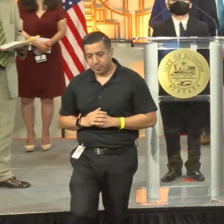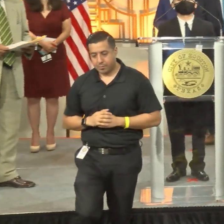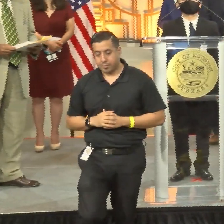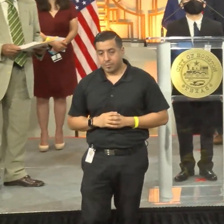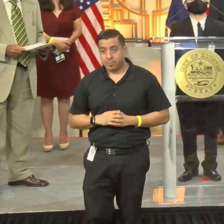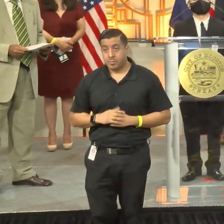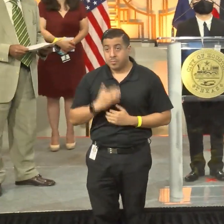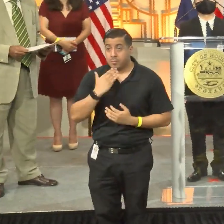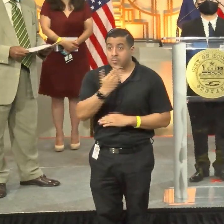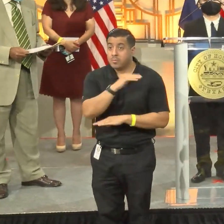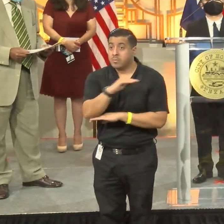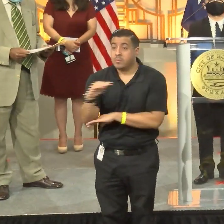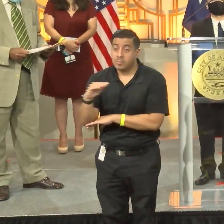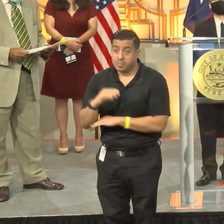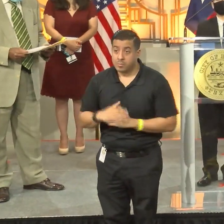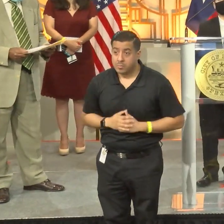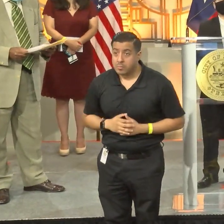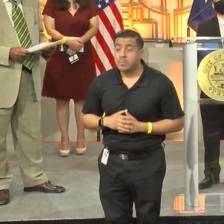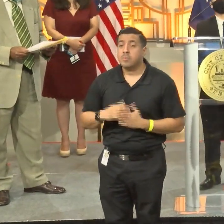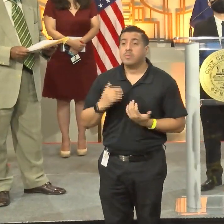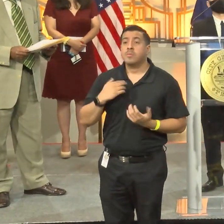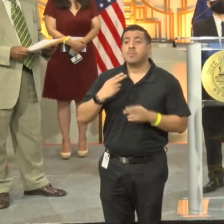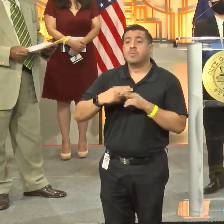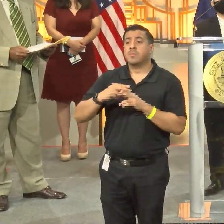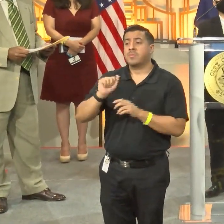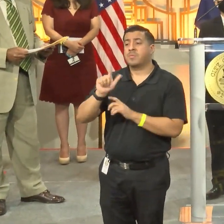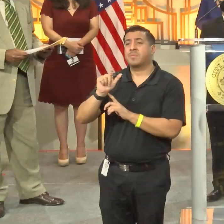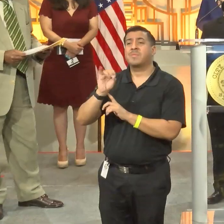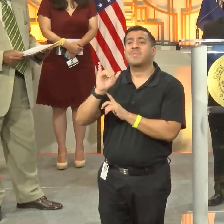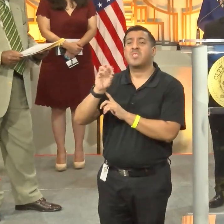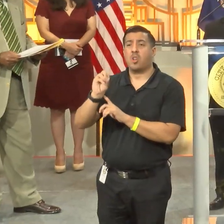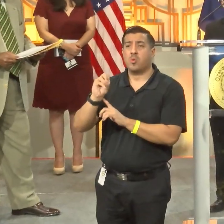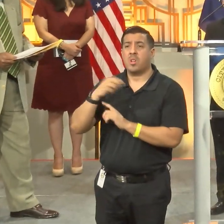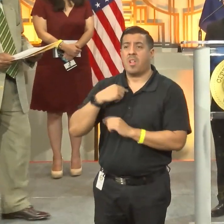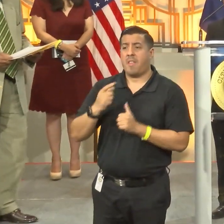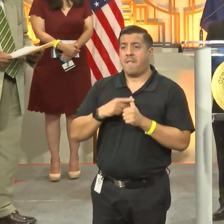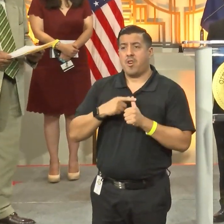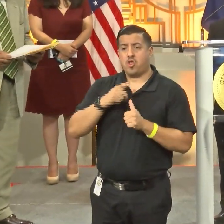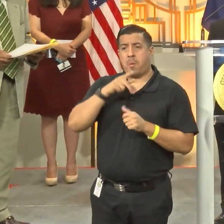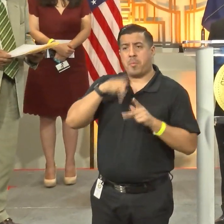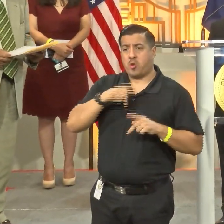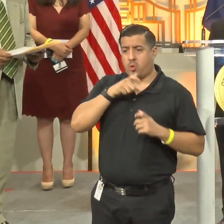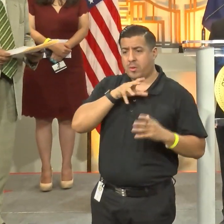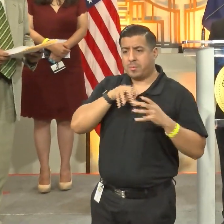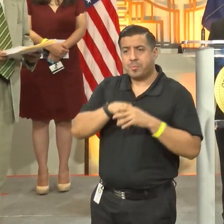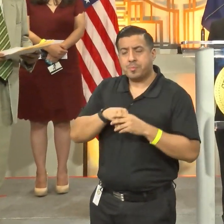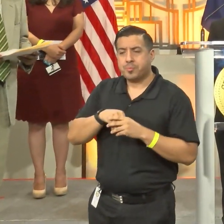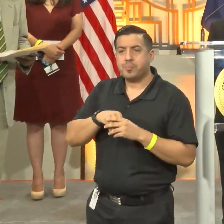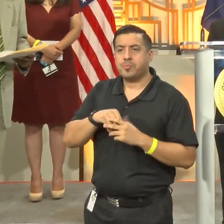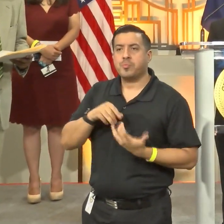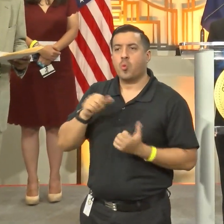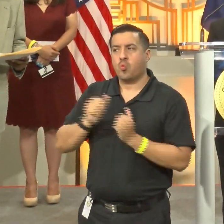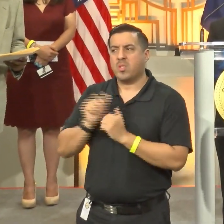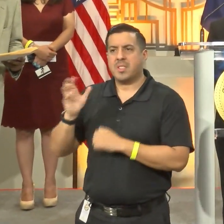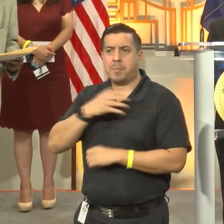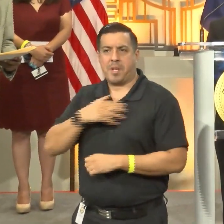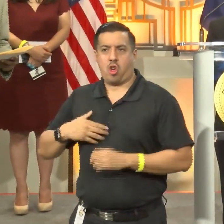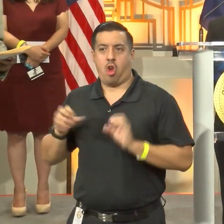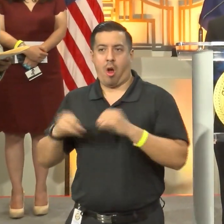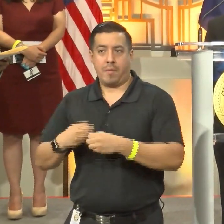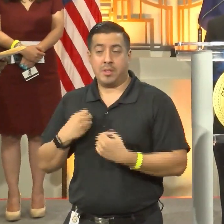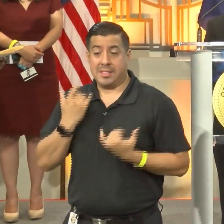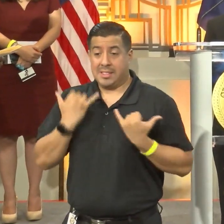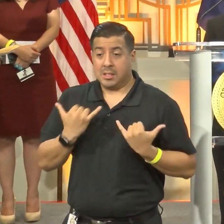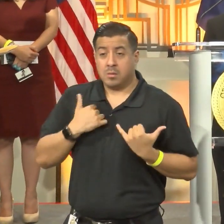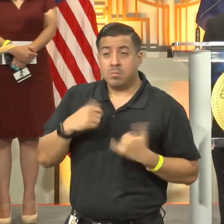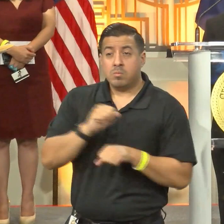Good afternoon. My name is Eliseo Cisneros. I am part of the first chef cohort by the mayor's office. I am currently working